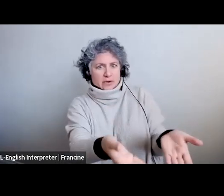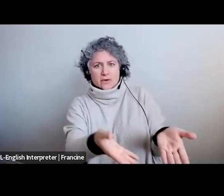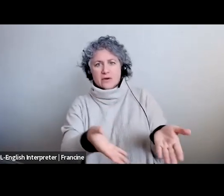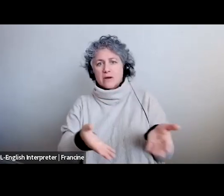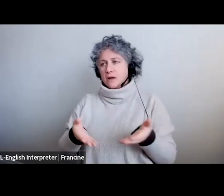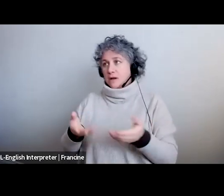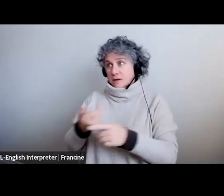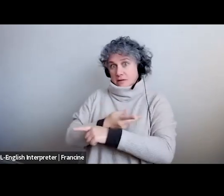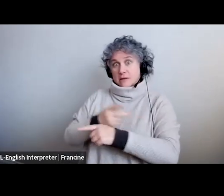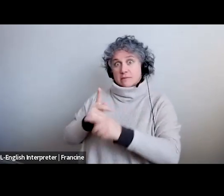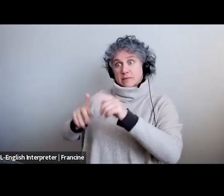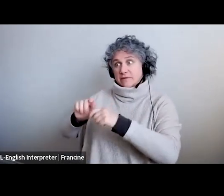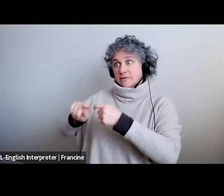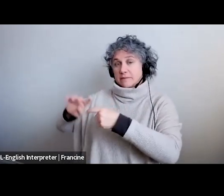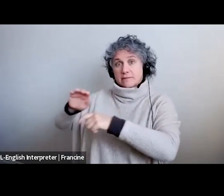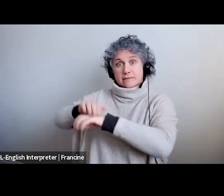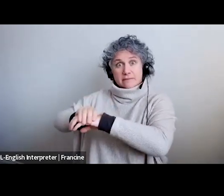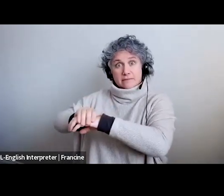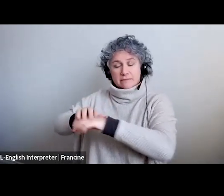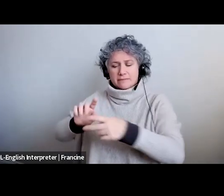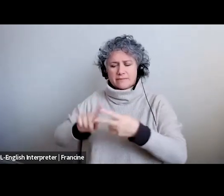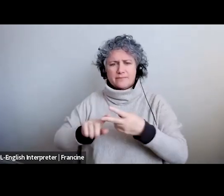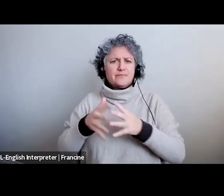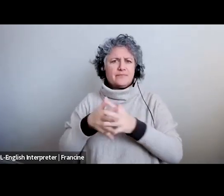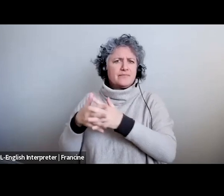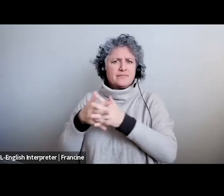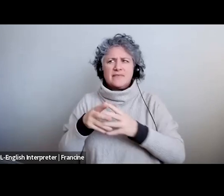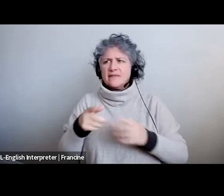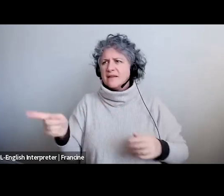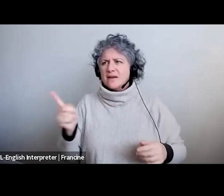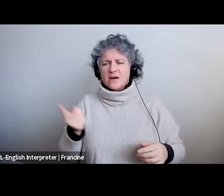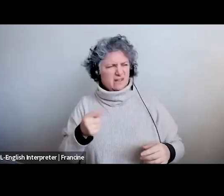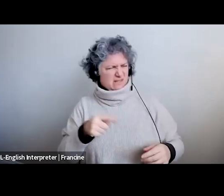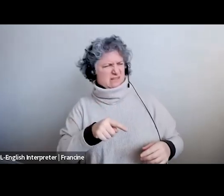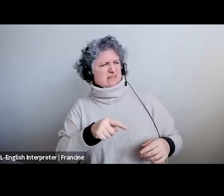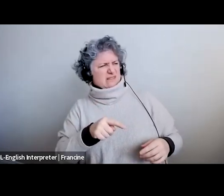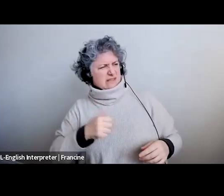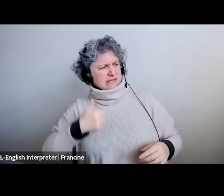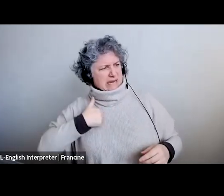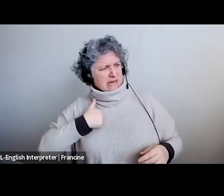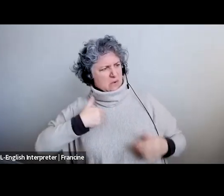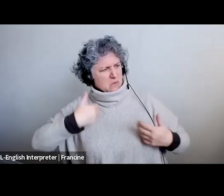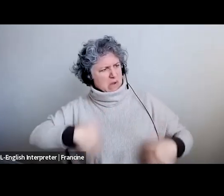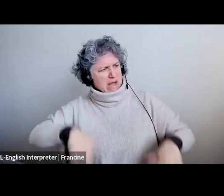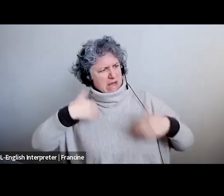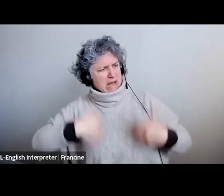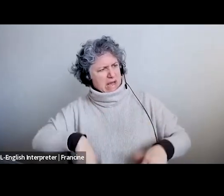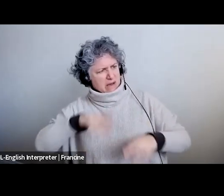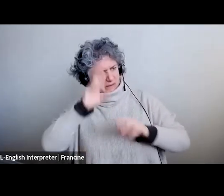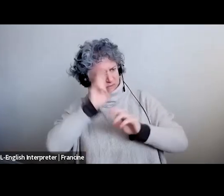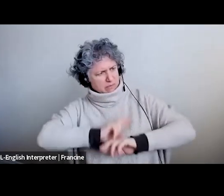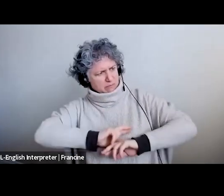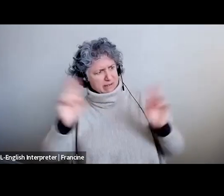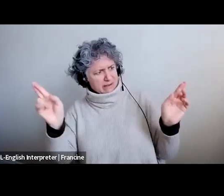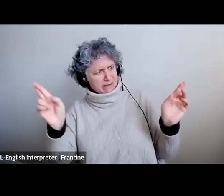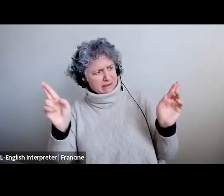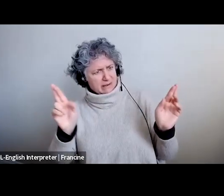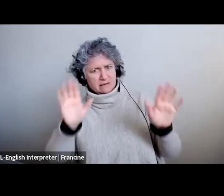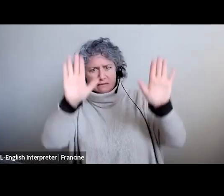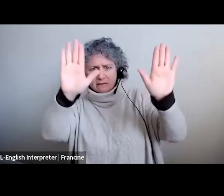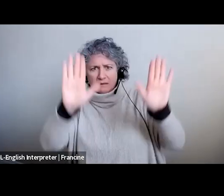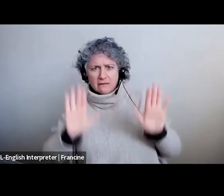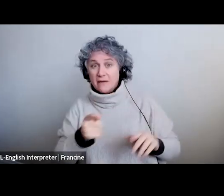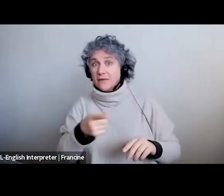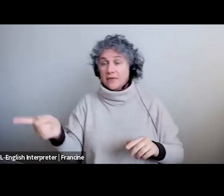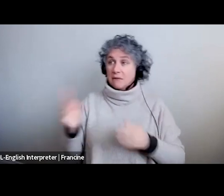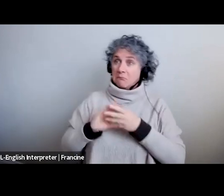often from the states they always comment about oh my god these canadians are so well repaired it's incredible and they you know i've heard how